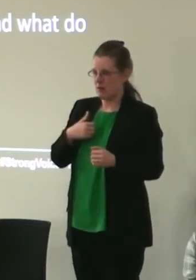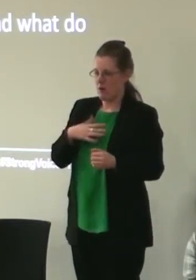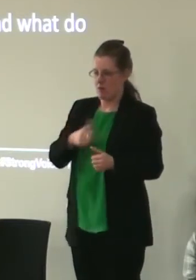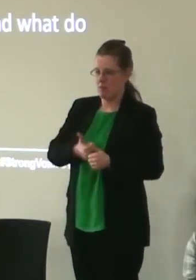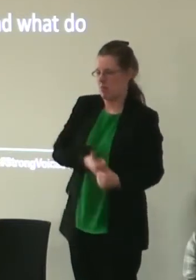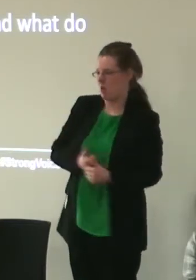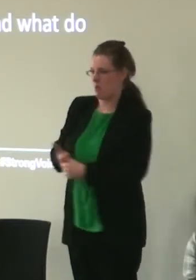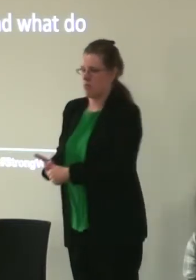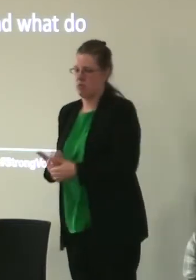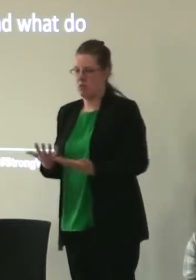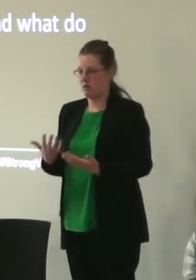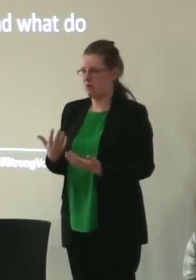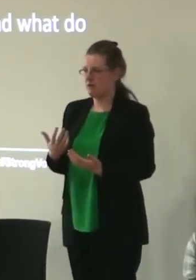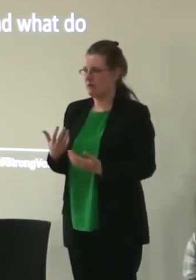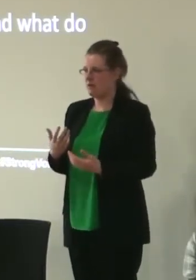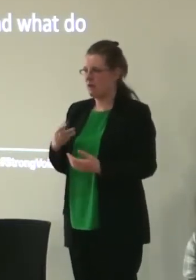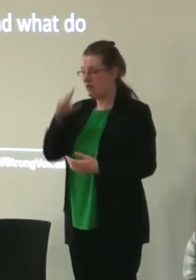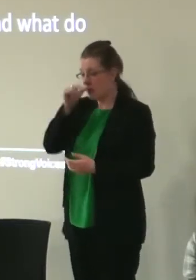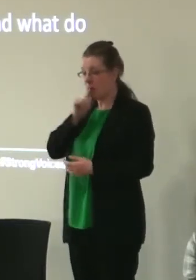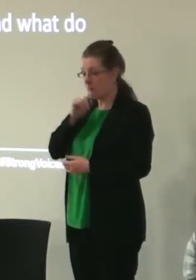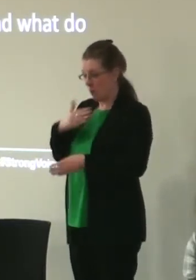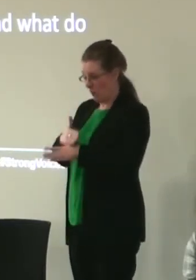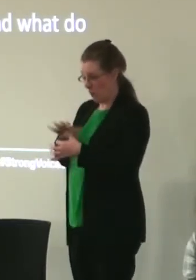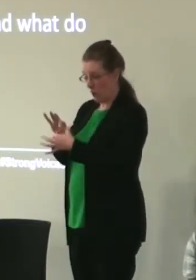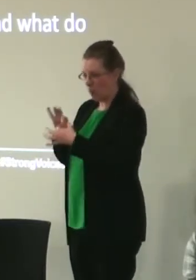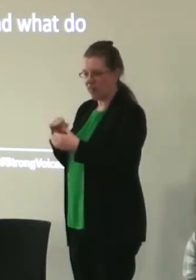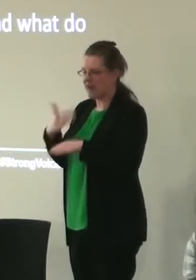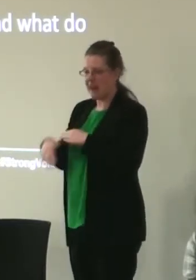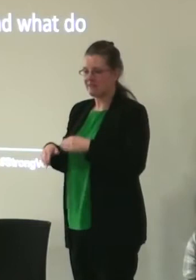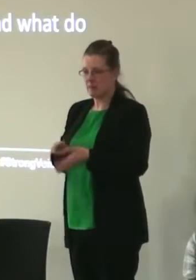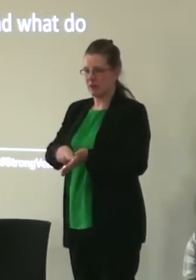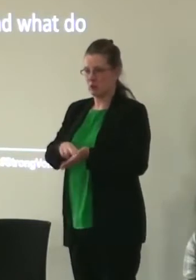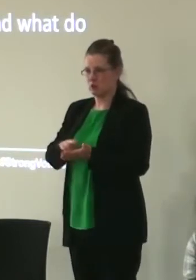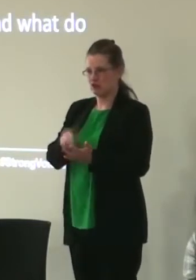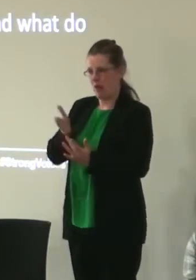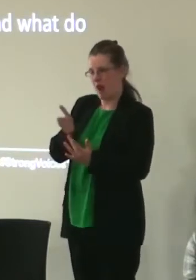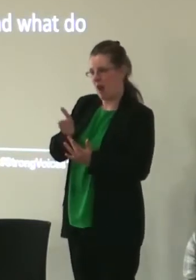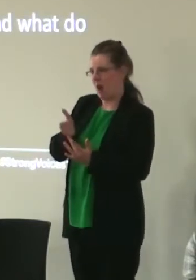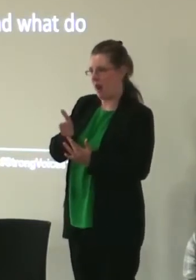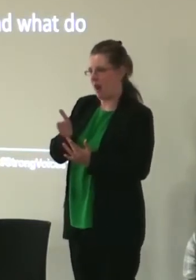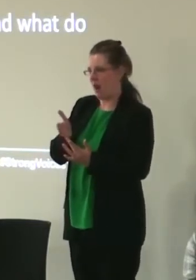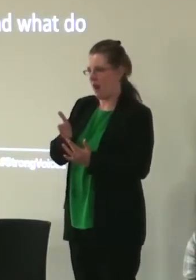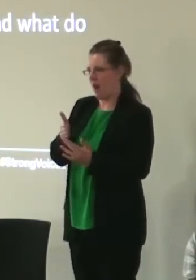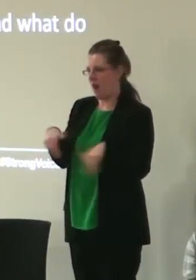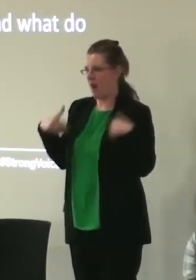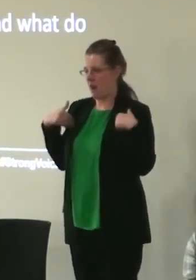that we want to work with they're never going to be a neutral decision somebody's always having to either give over or relinquish power